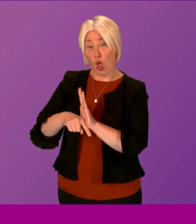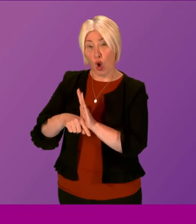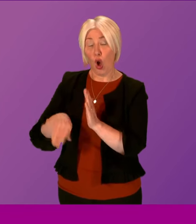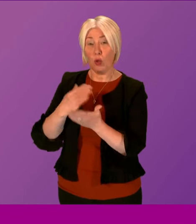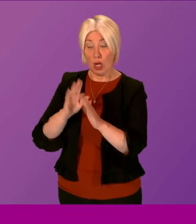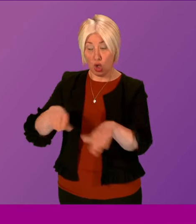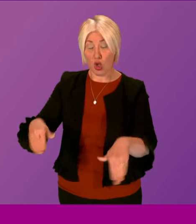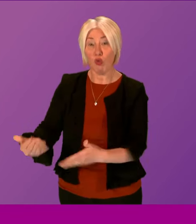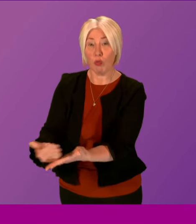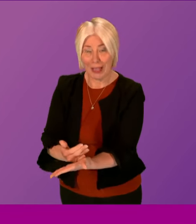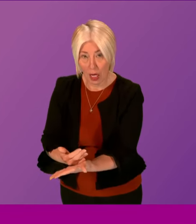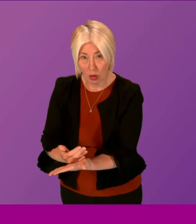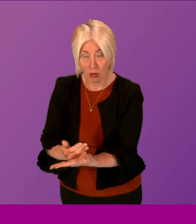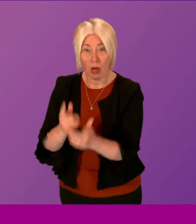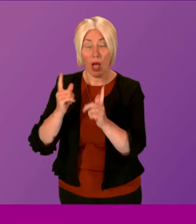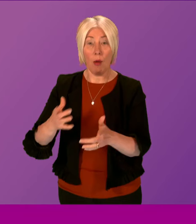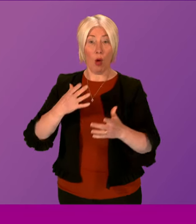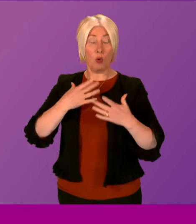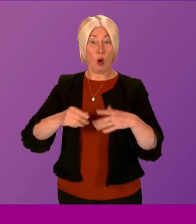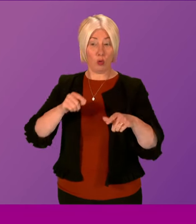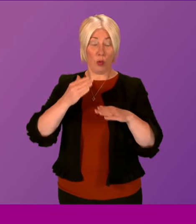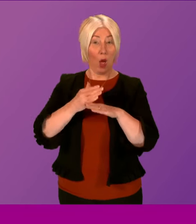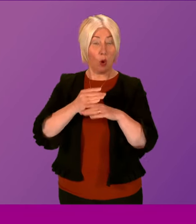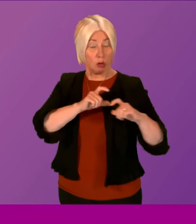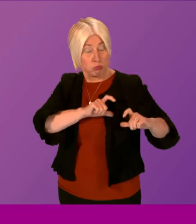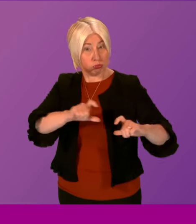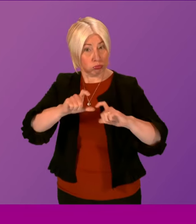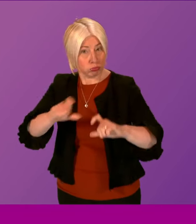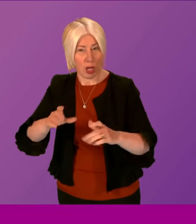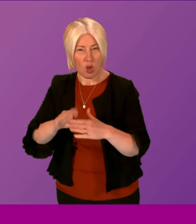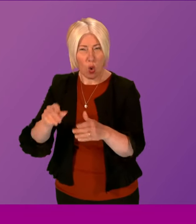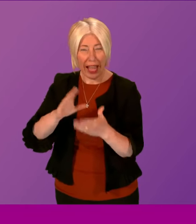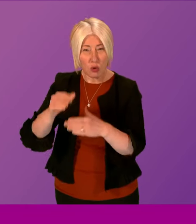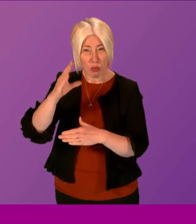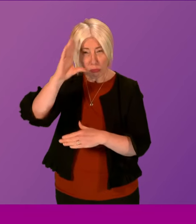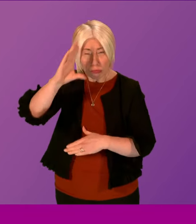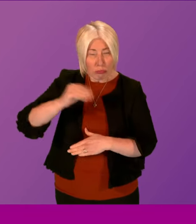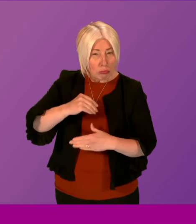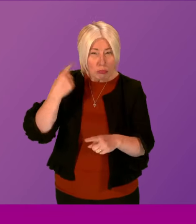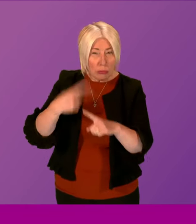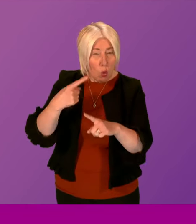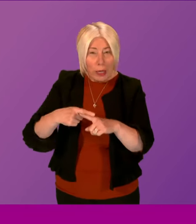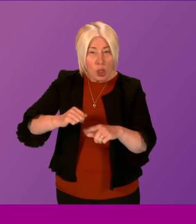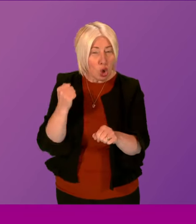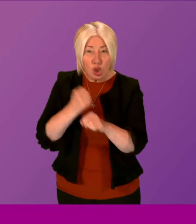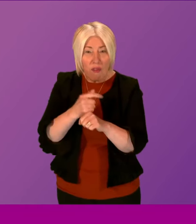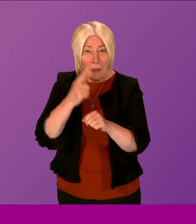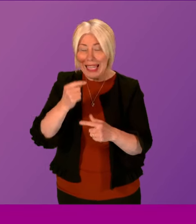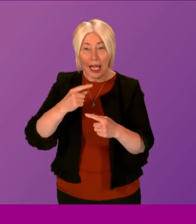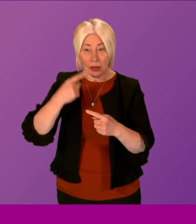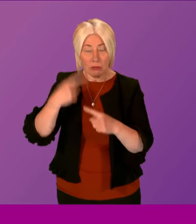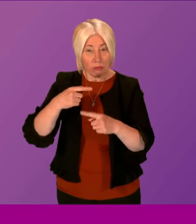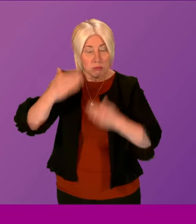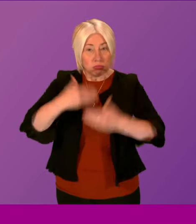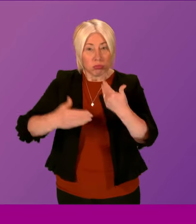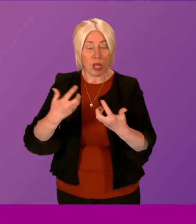circumstances. He referred to work that's ongoing. Can he give us some assurance as to how quickly the Scottish Government can move to close this loophole